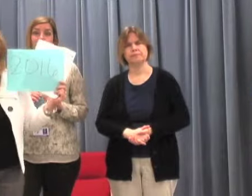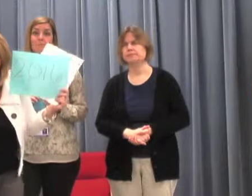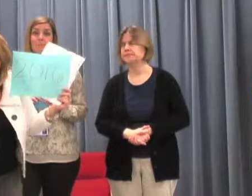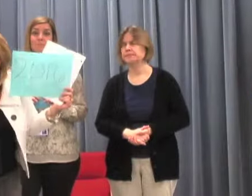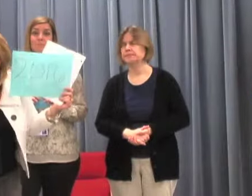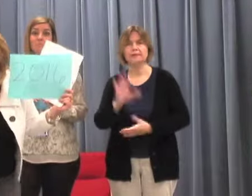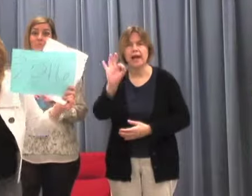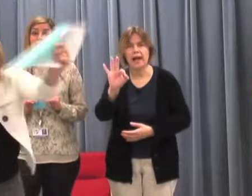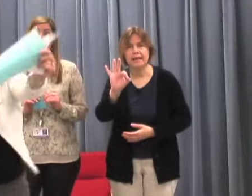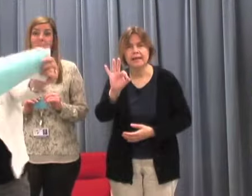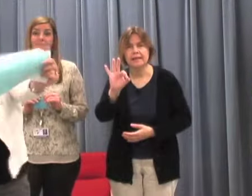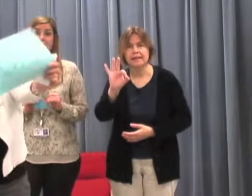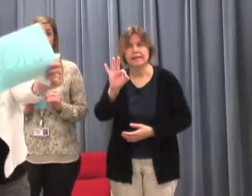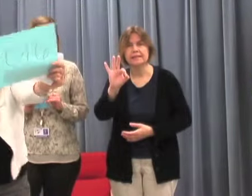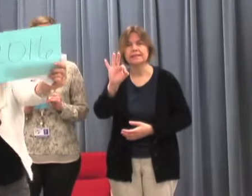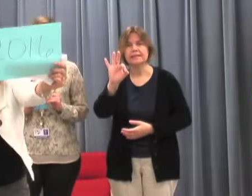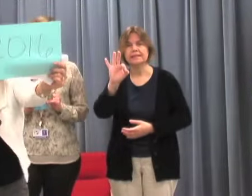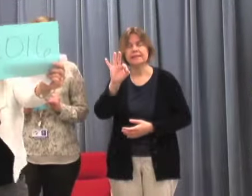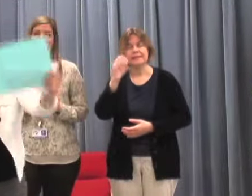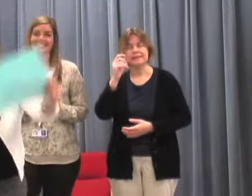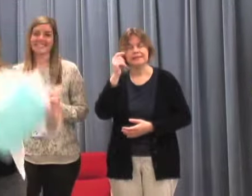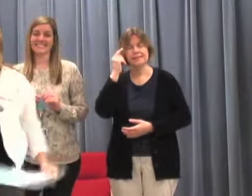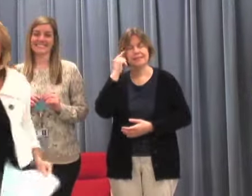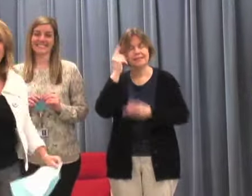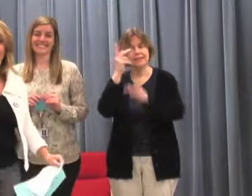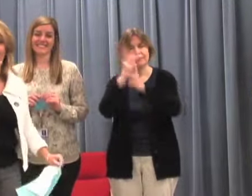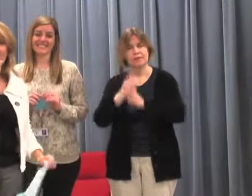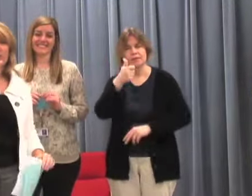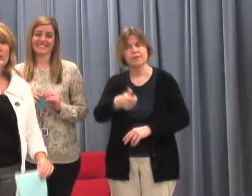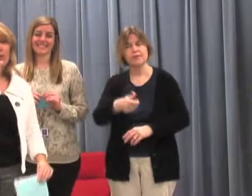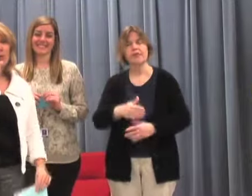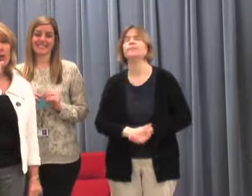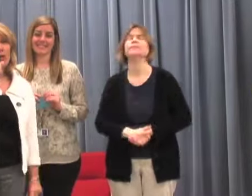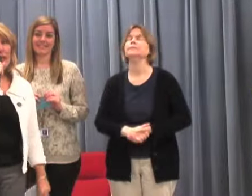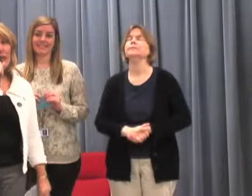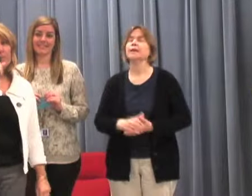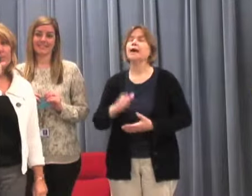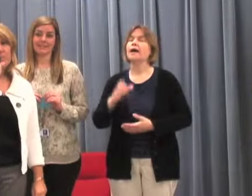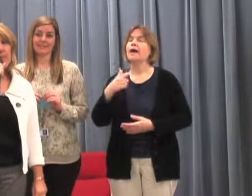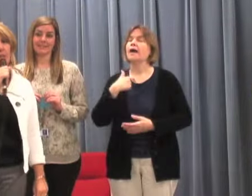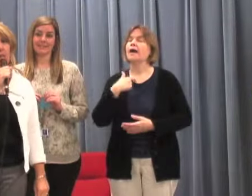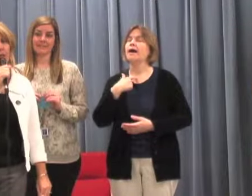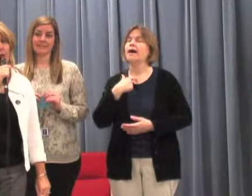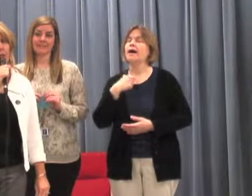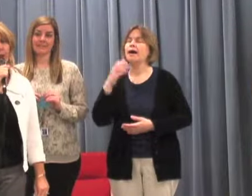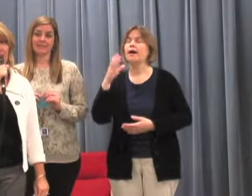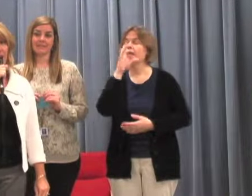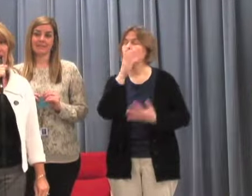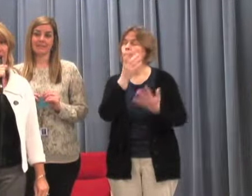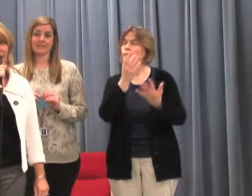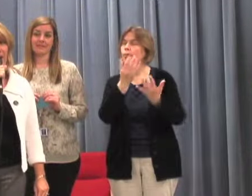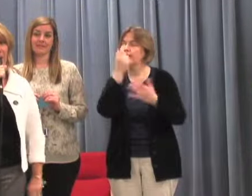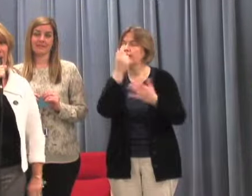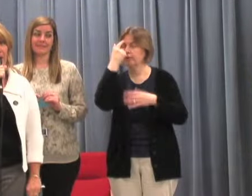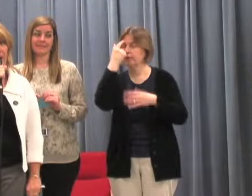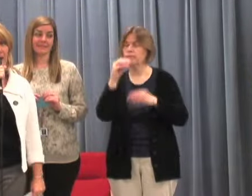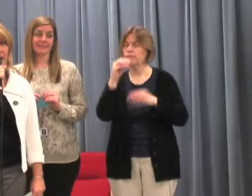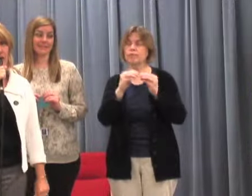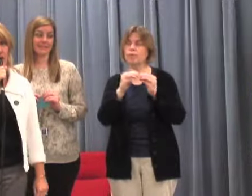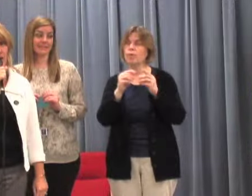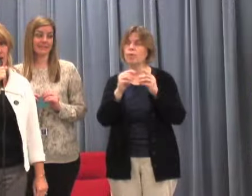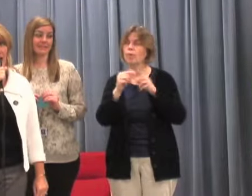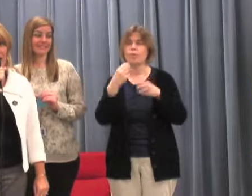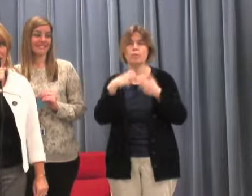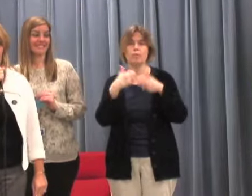9. Do it yourself and see. All right, I'm looking for more word problems. That's all I got in my box